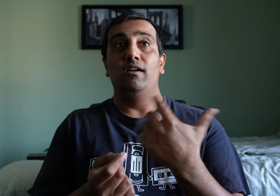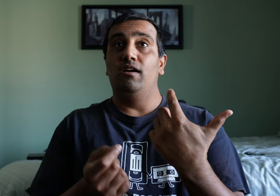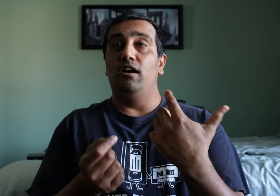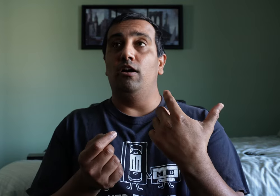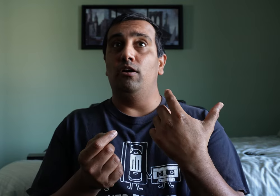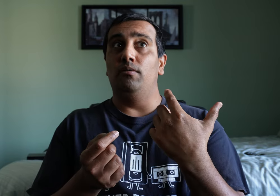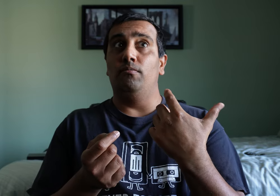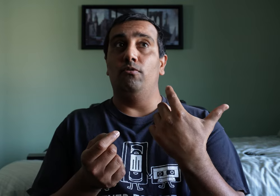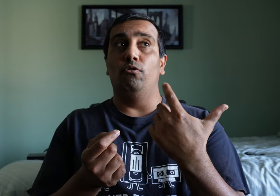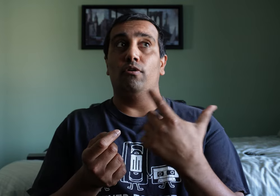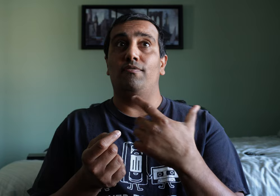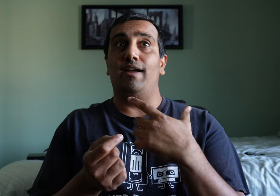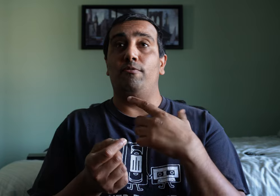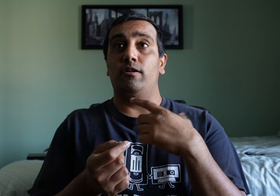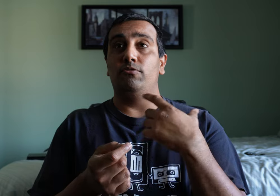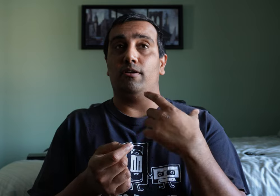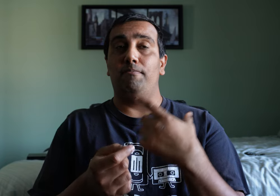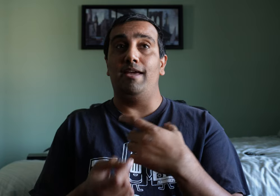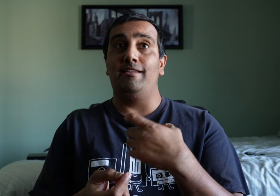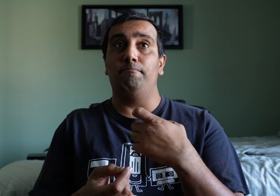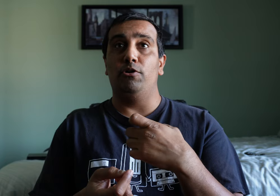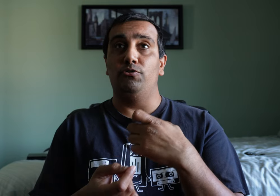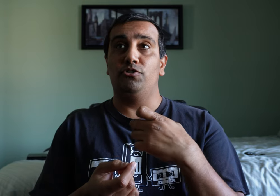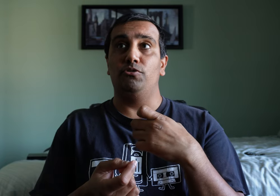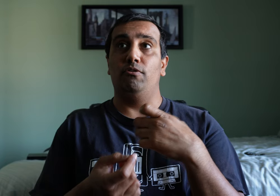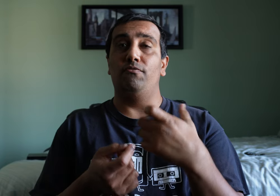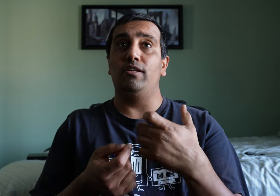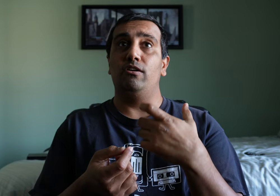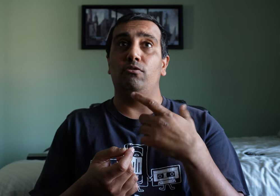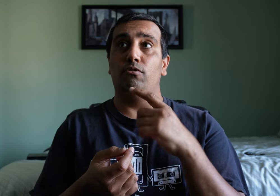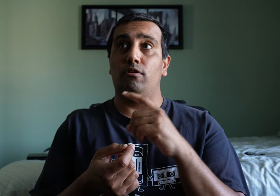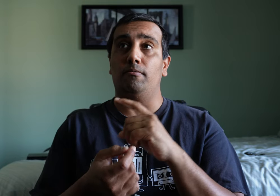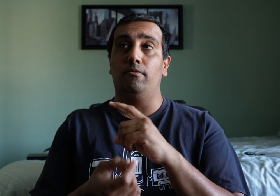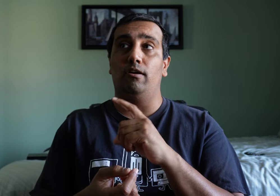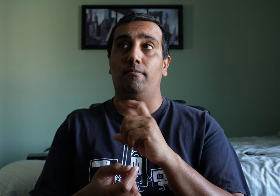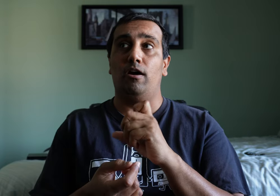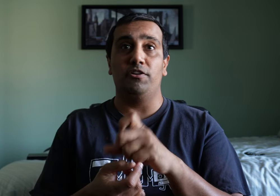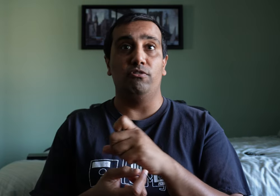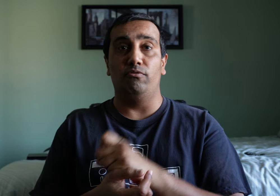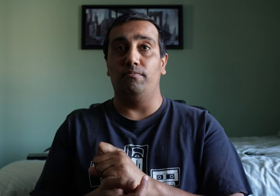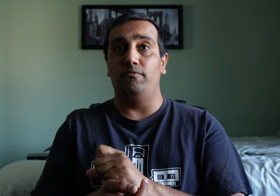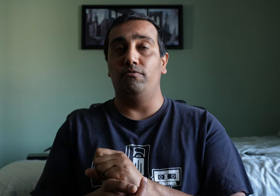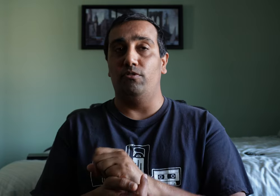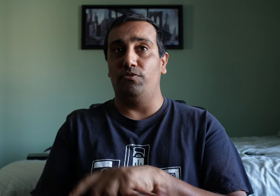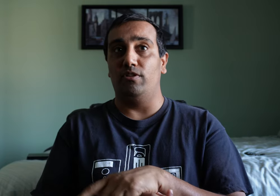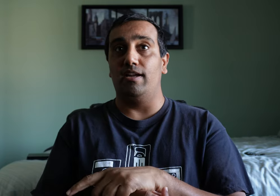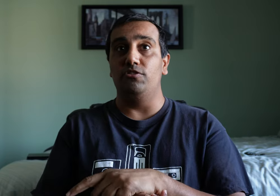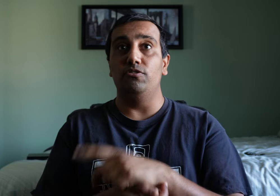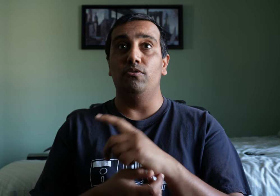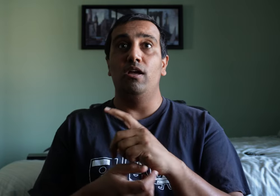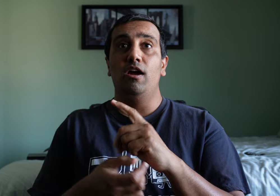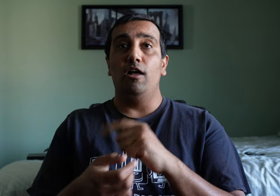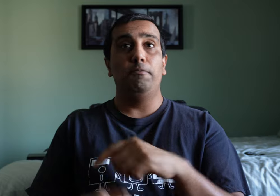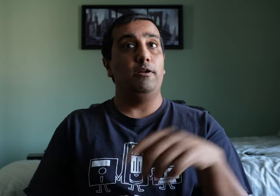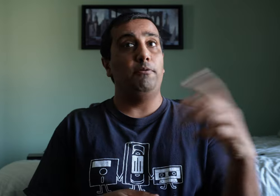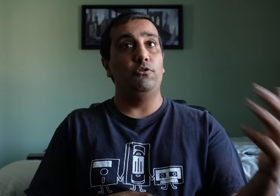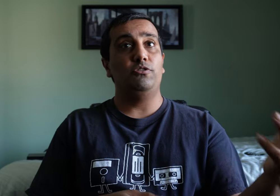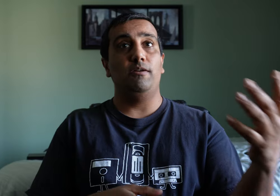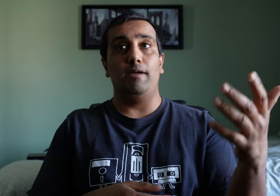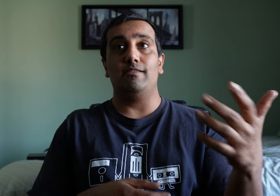um, or if I want to do a companion post to a video or, um, audio review that I do, I'll put a post up as